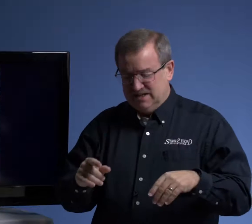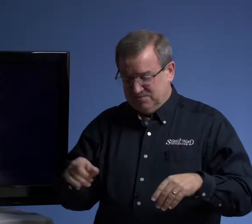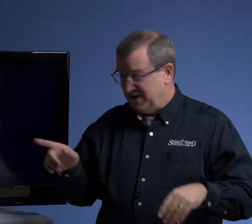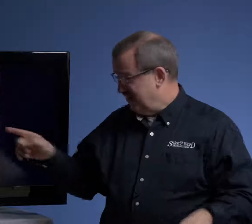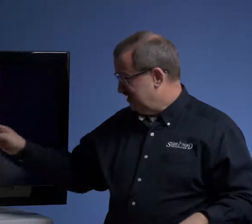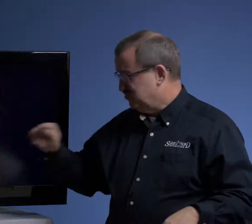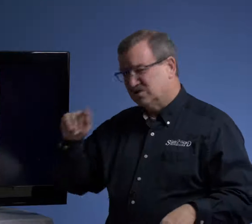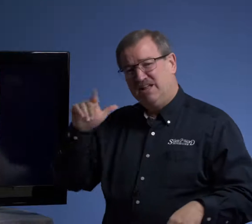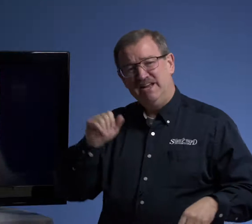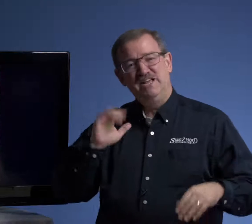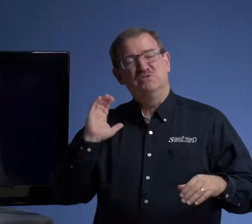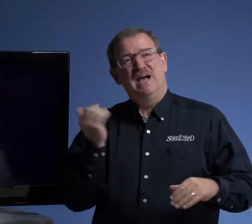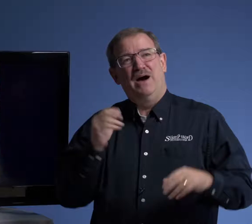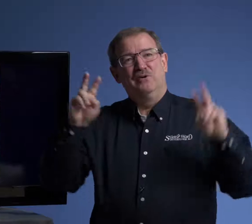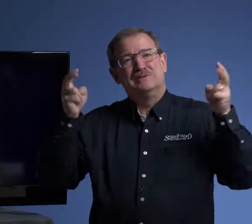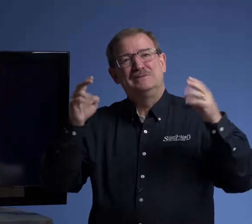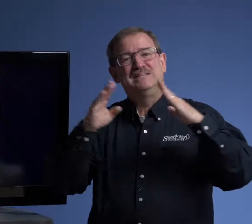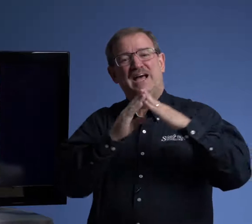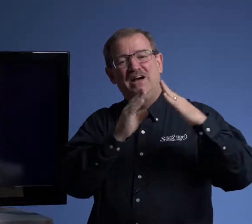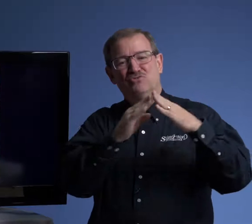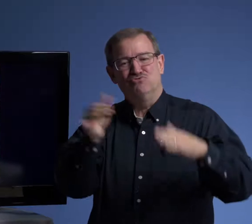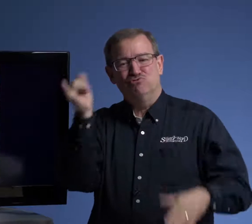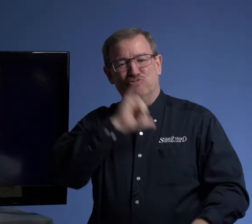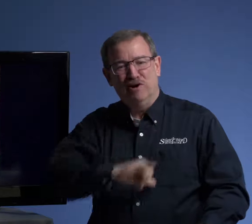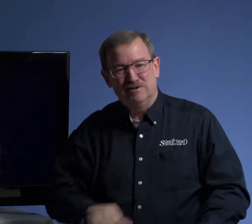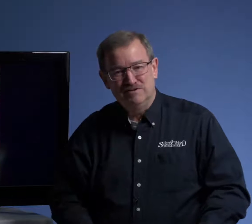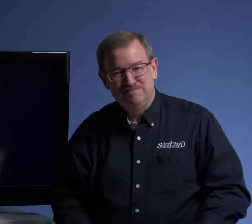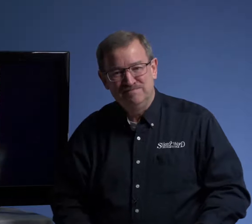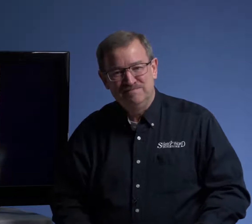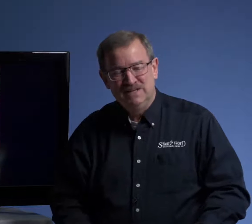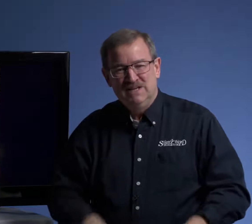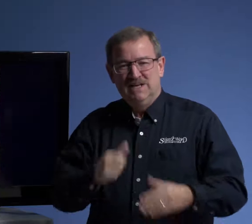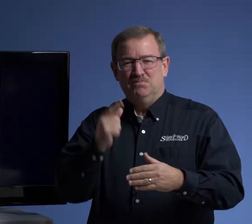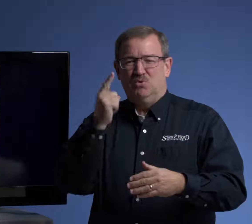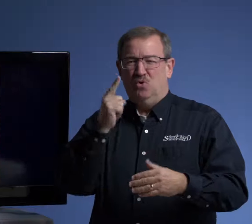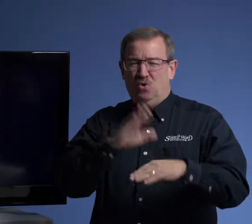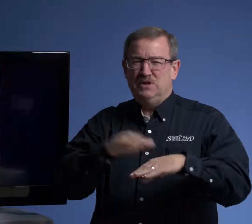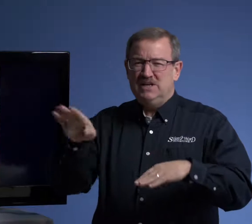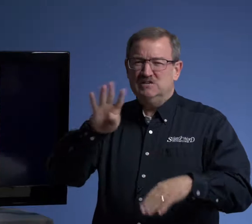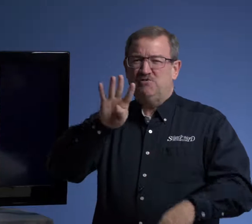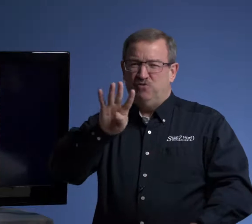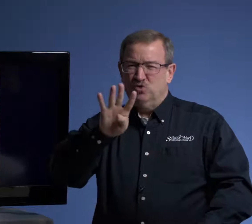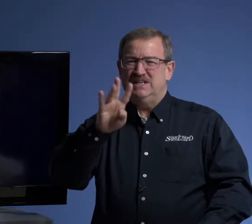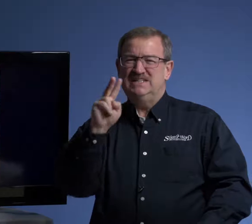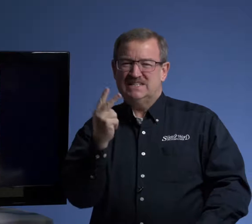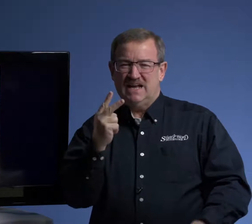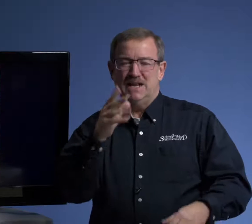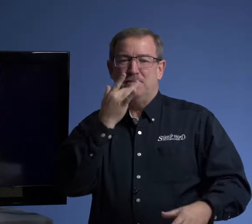And this was Glenn. He was our town drunk. But on his 42nd